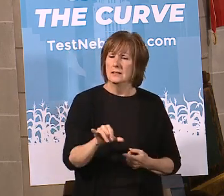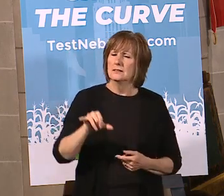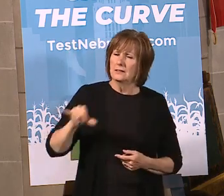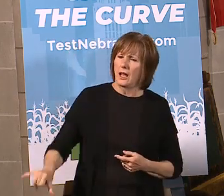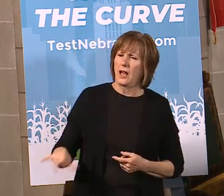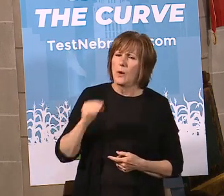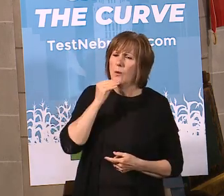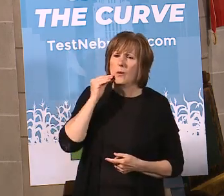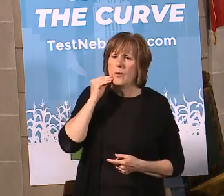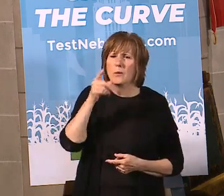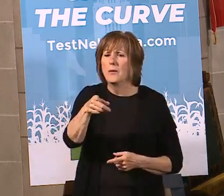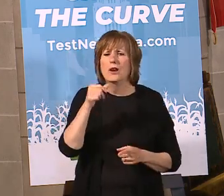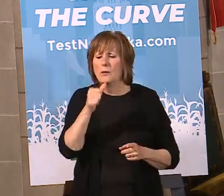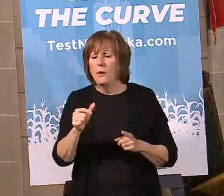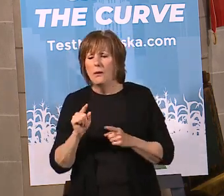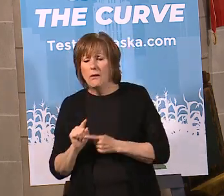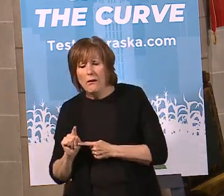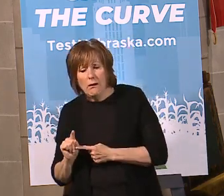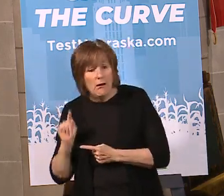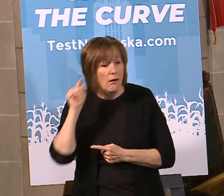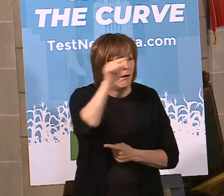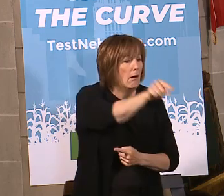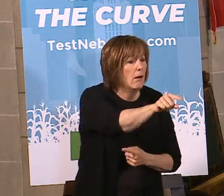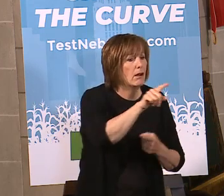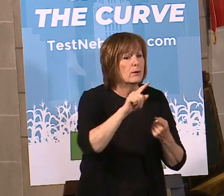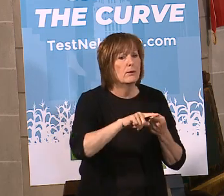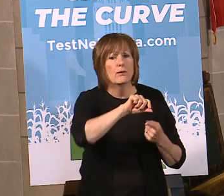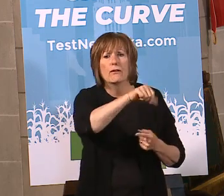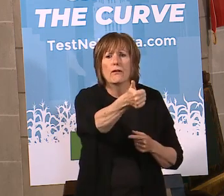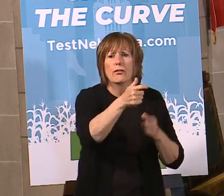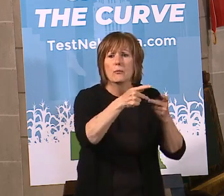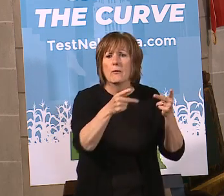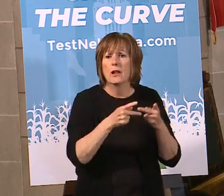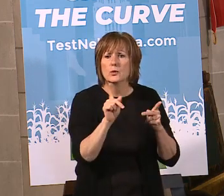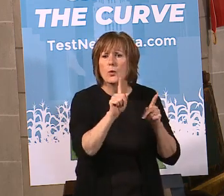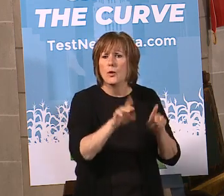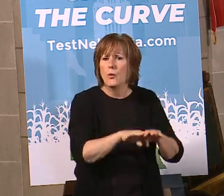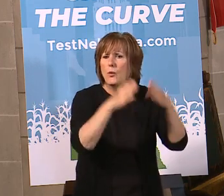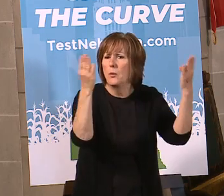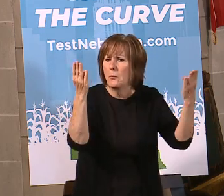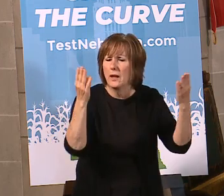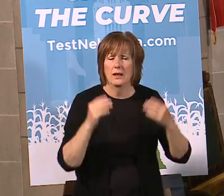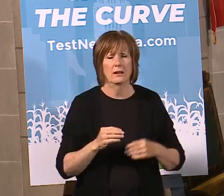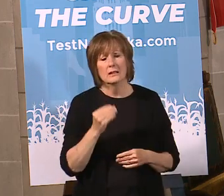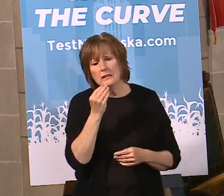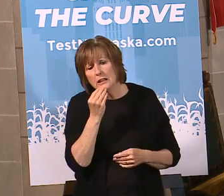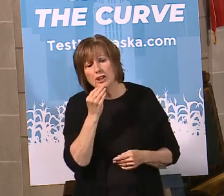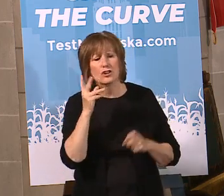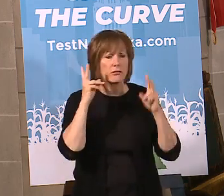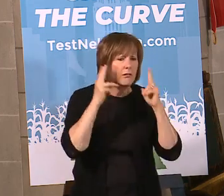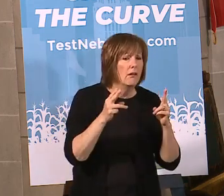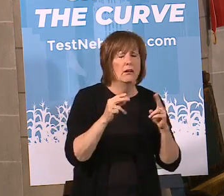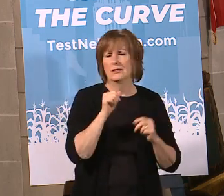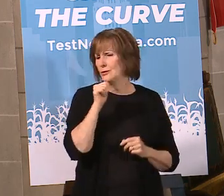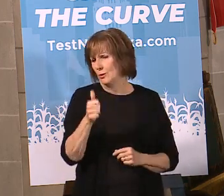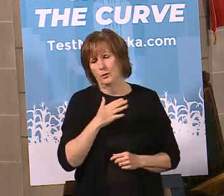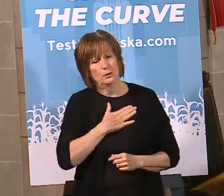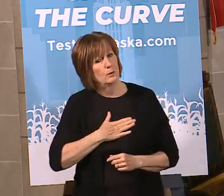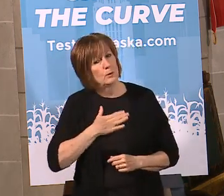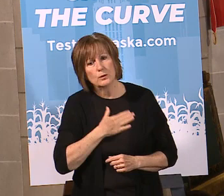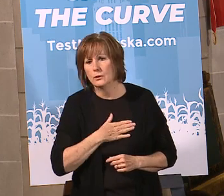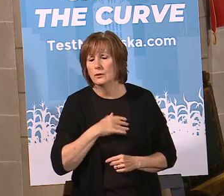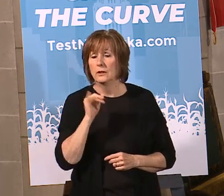Please do not go to that adjacent health district or wherever it is to go to dinner or get your haircut or whatever it would be.